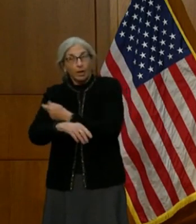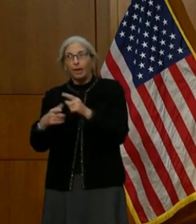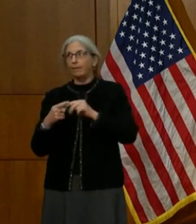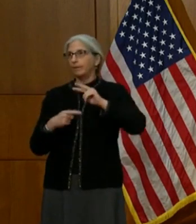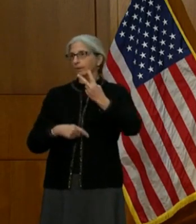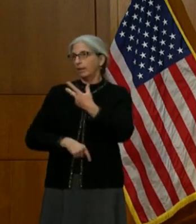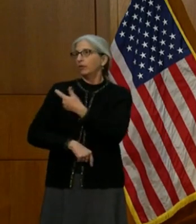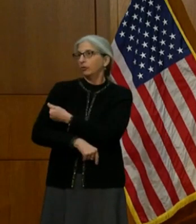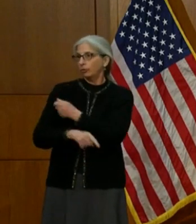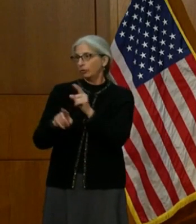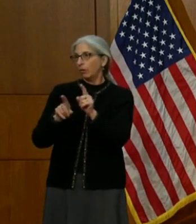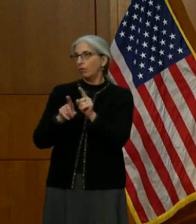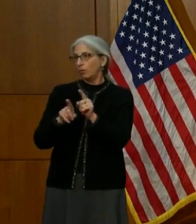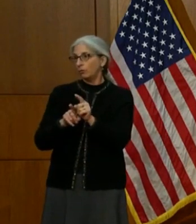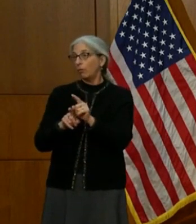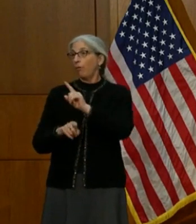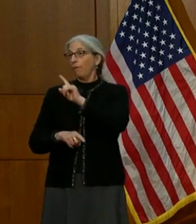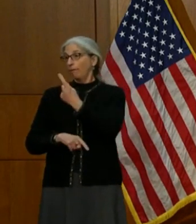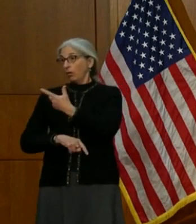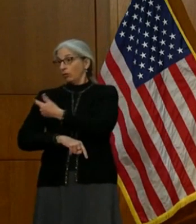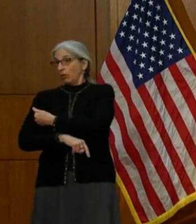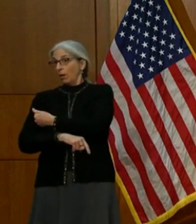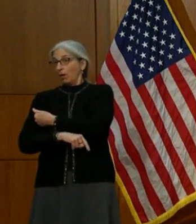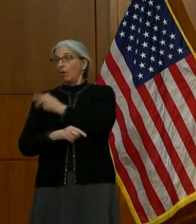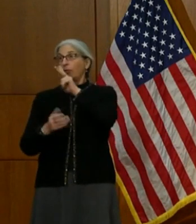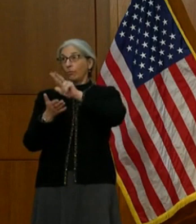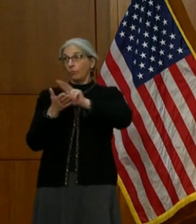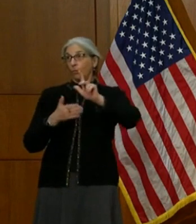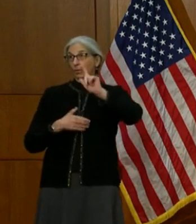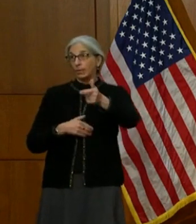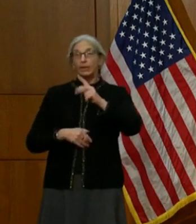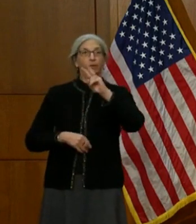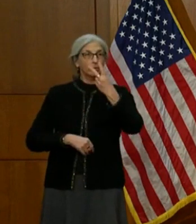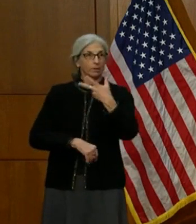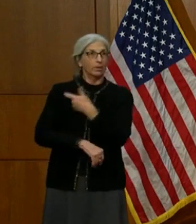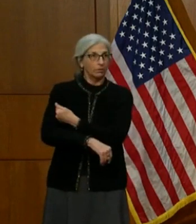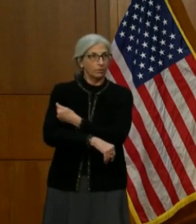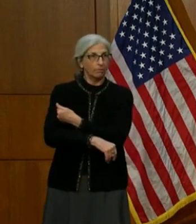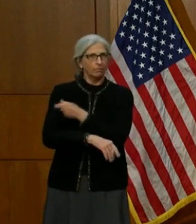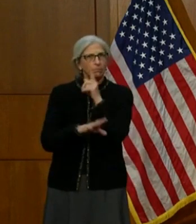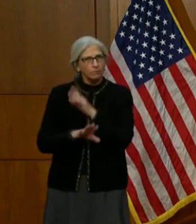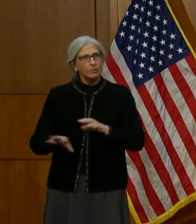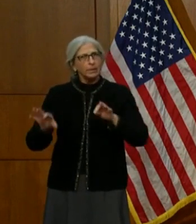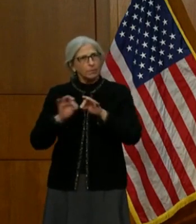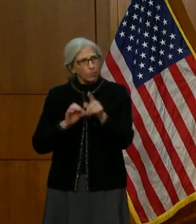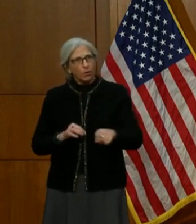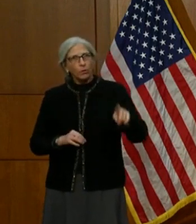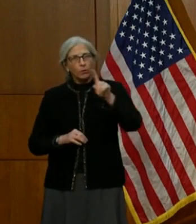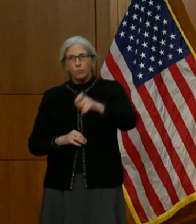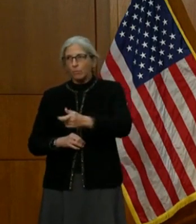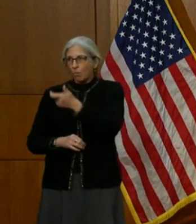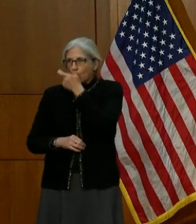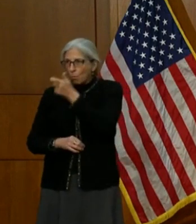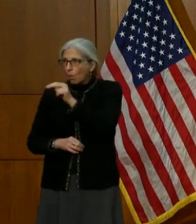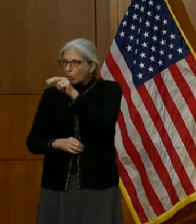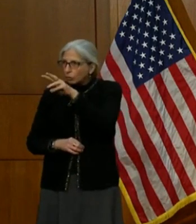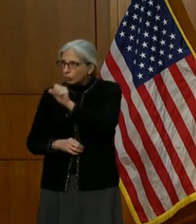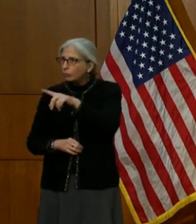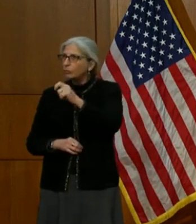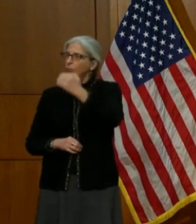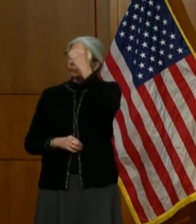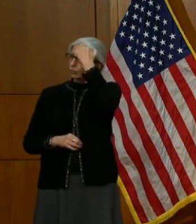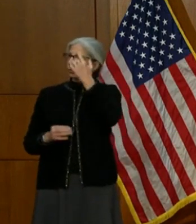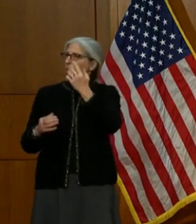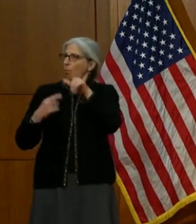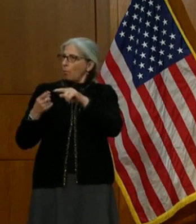vaccination three weeks later, that is going to be very, very important. So we're going to request your help as we move forward that you're all going to be part of the solution.